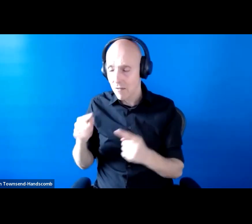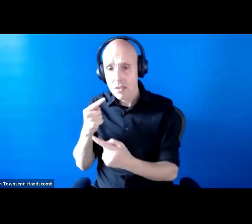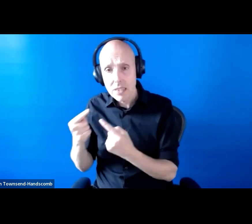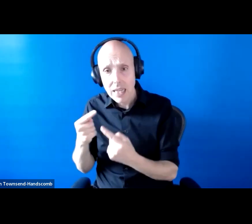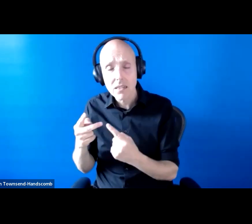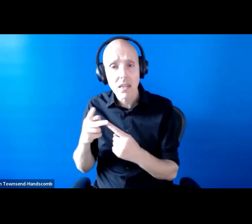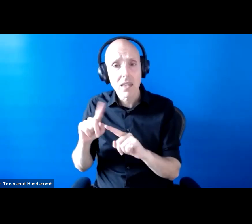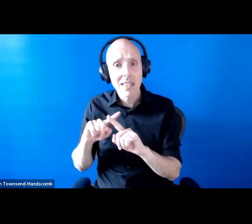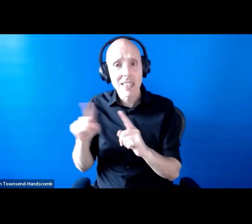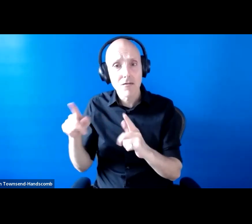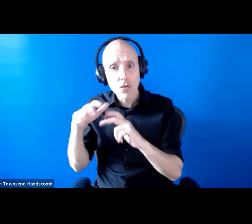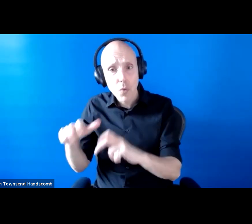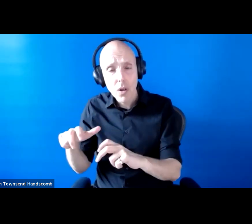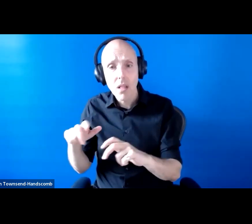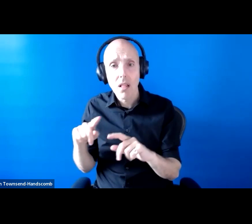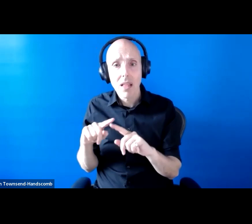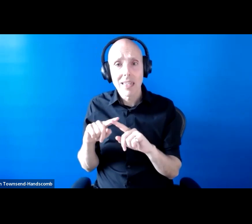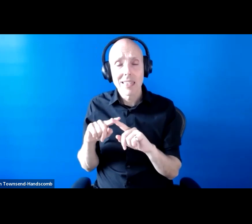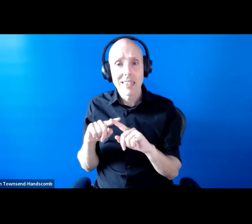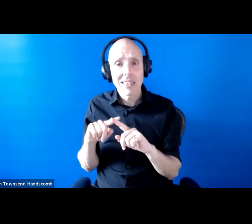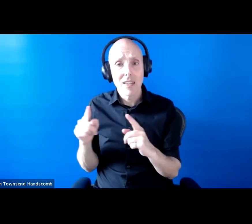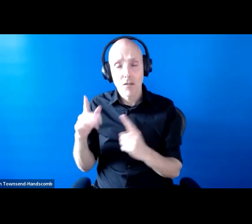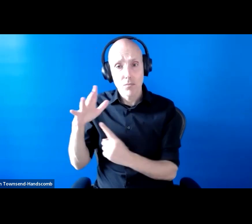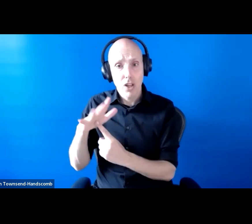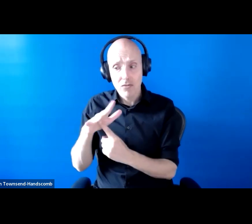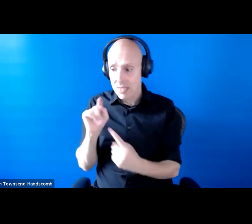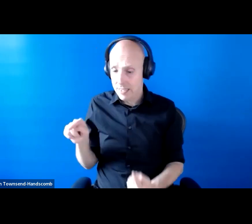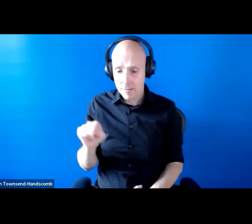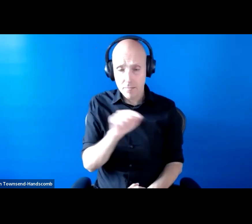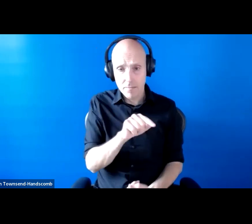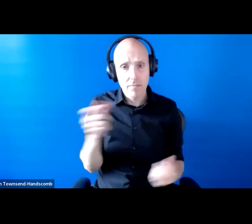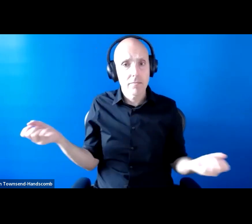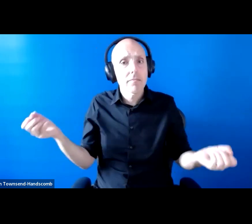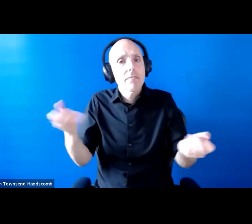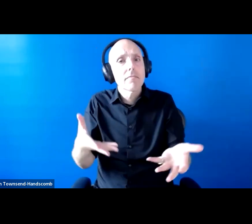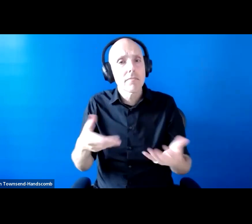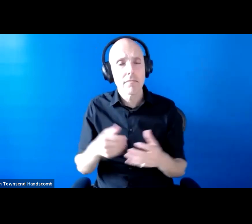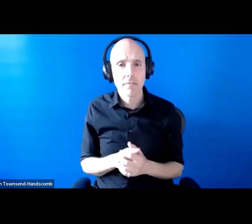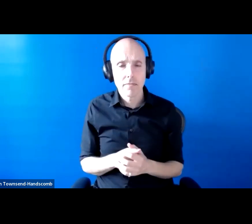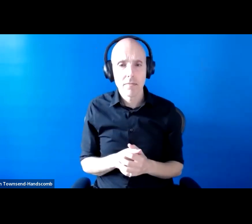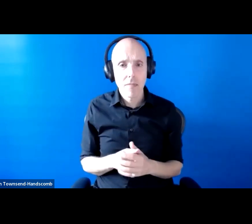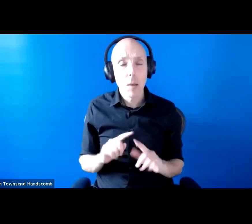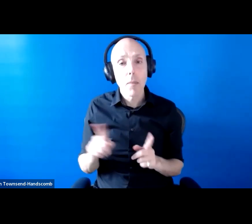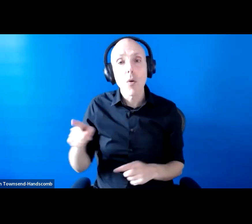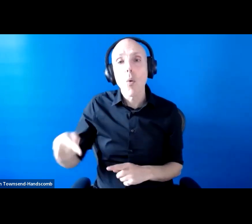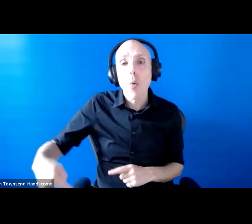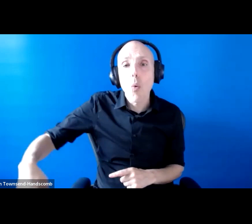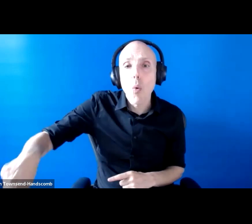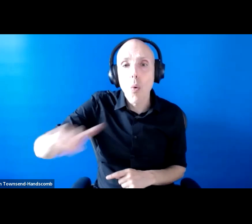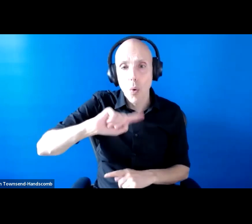and may also have different immediate priorities. We are, however, all driven by the ultimate aim of reducing the